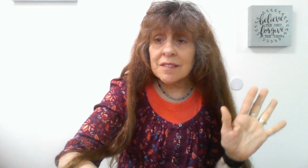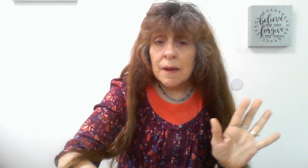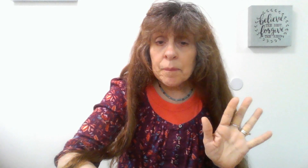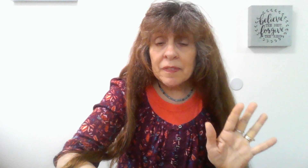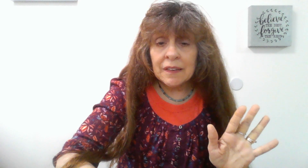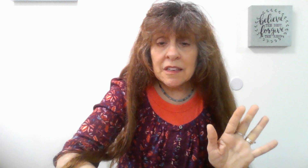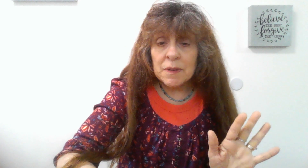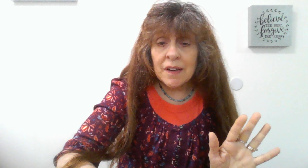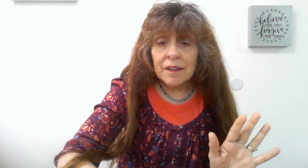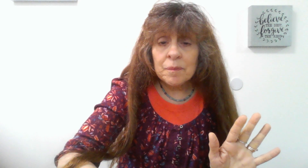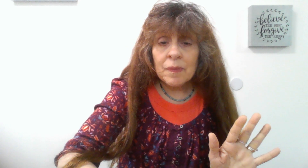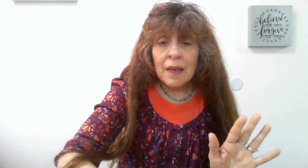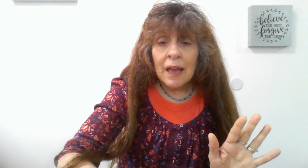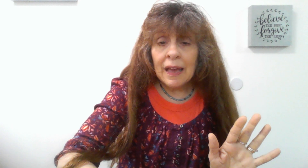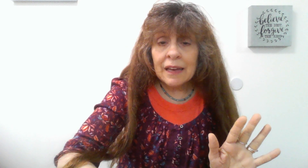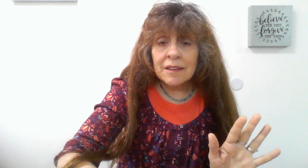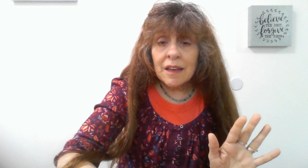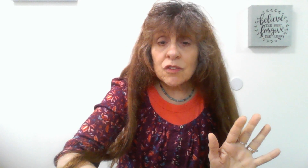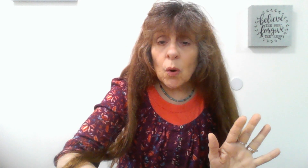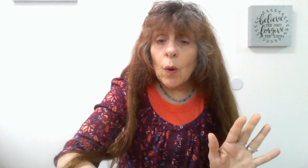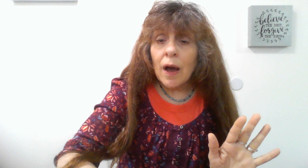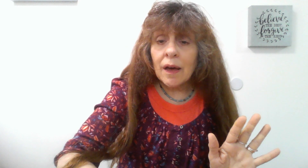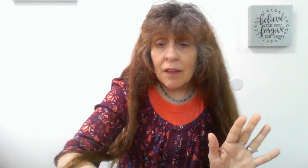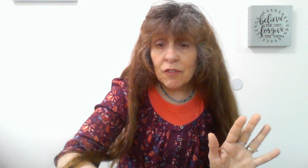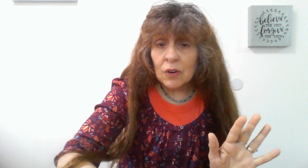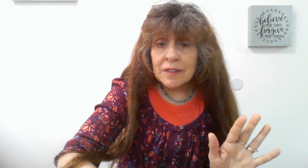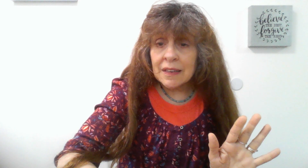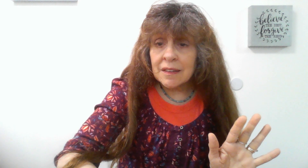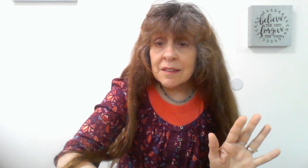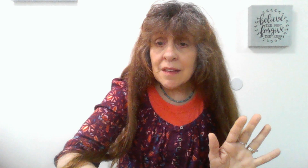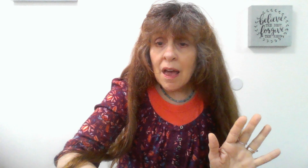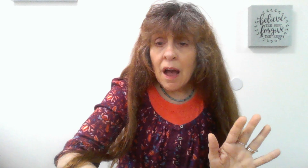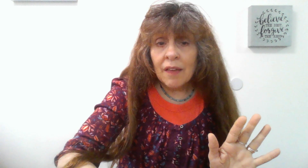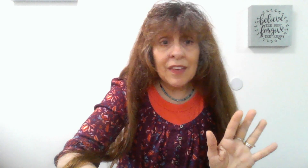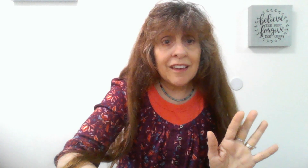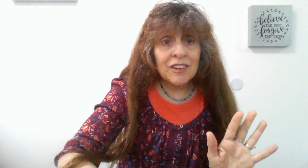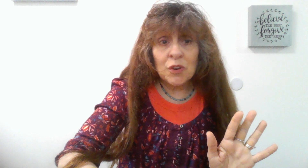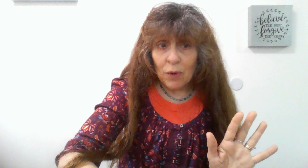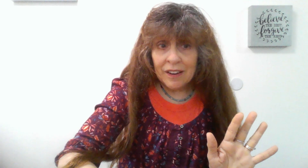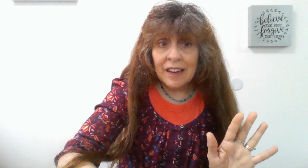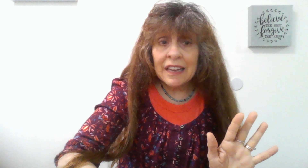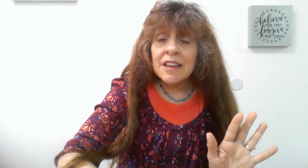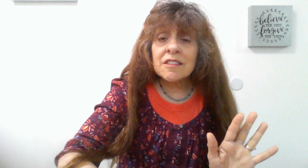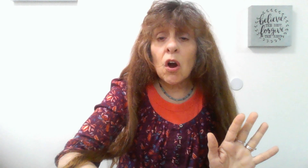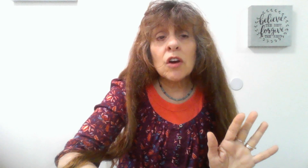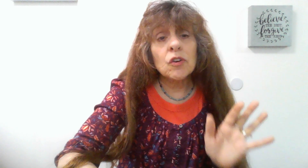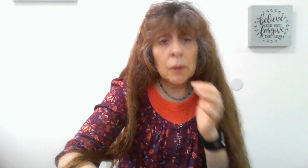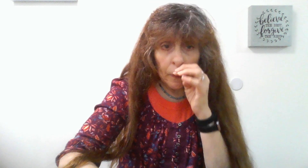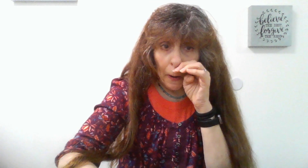that need to be done. And so another verse is that you can write in an index card or you can print